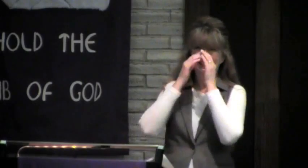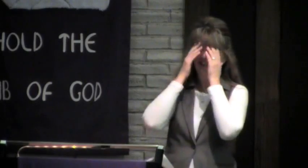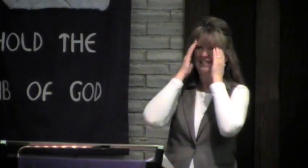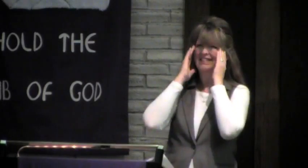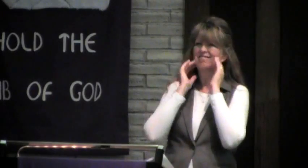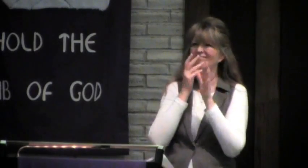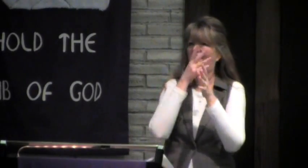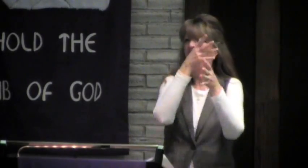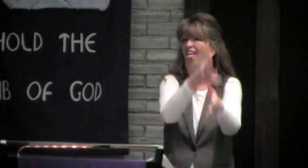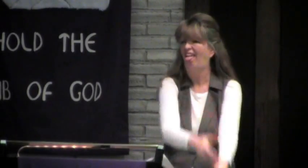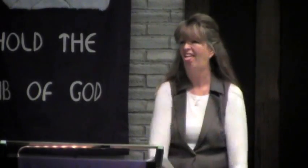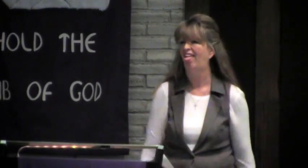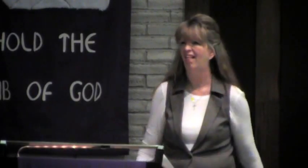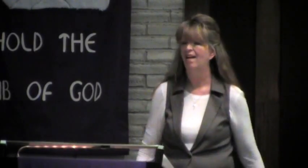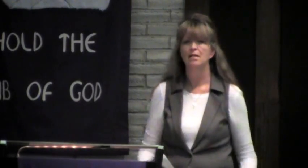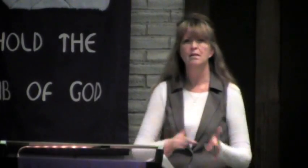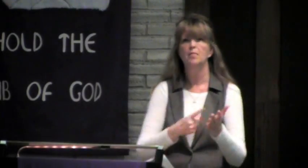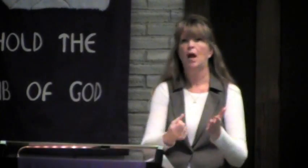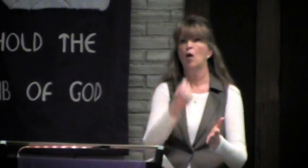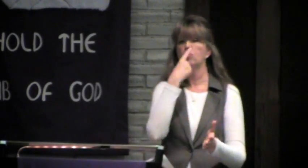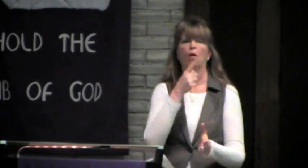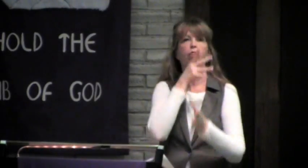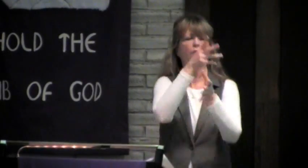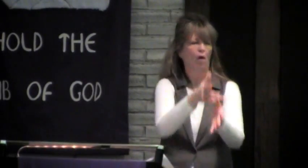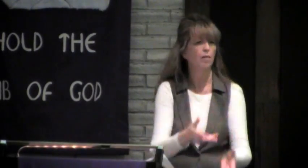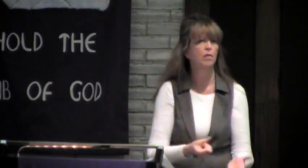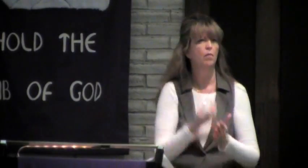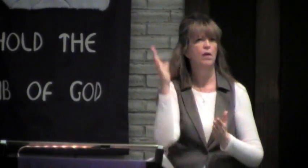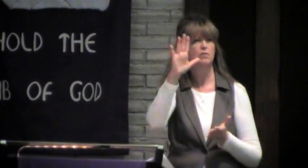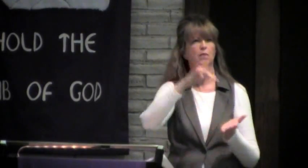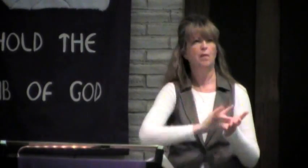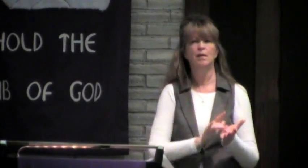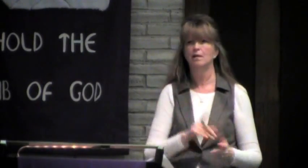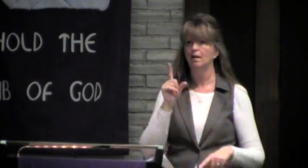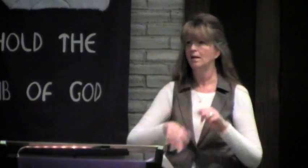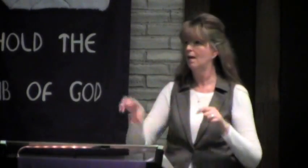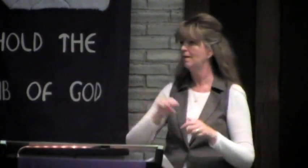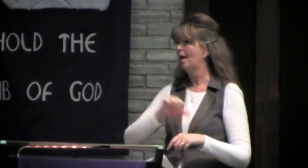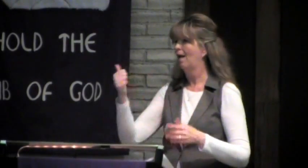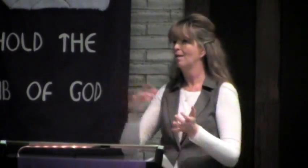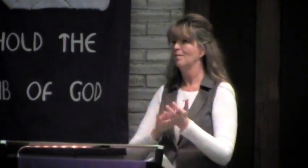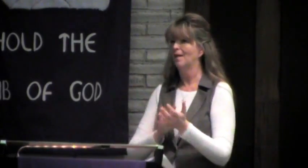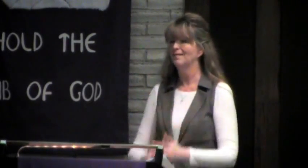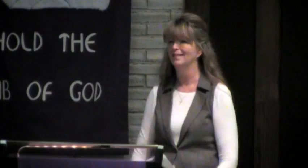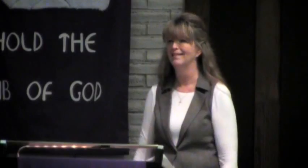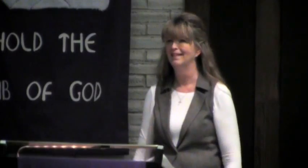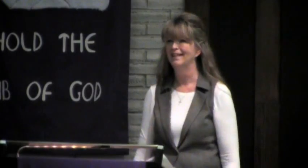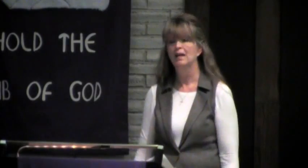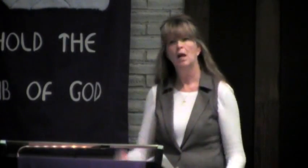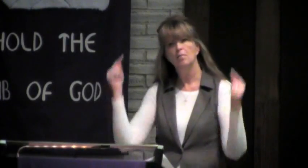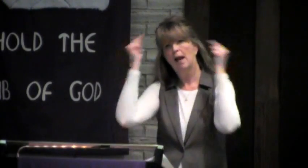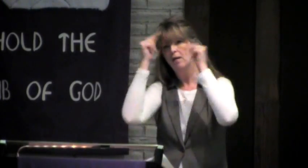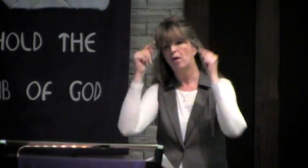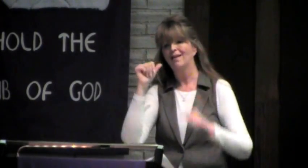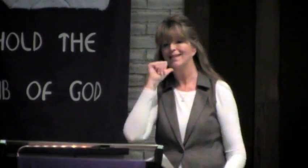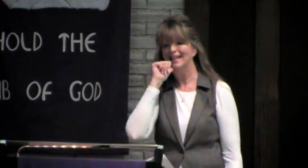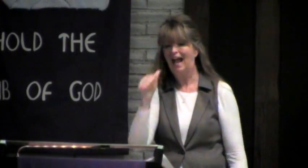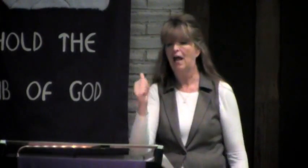Without any kind of medication, oh my gosh, you're probably throwing up. And you know, a lot of times, even when you have migraine, you throw up the